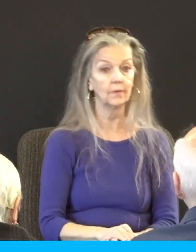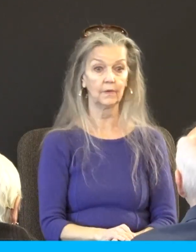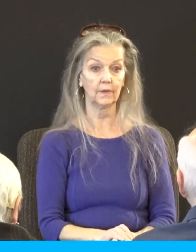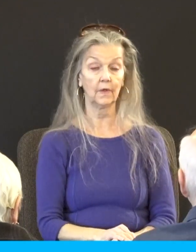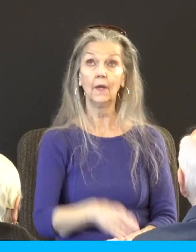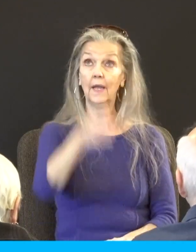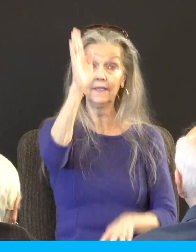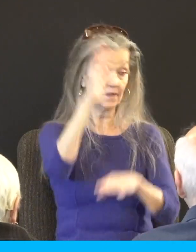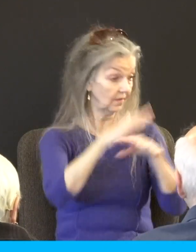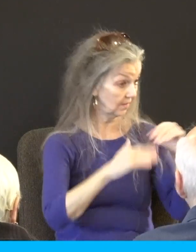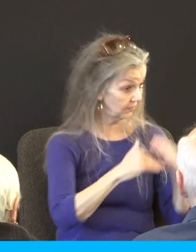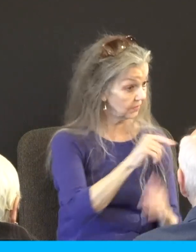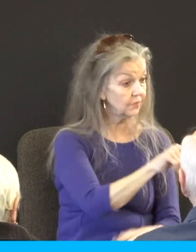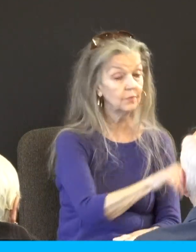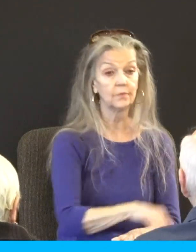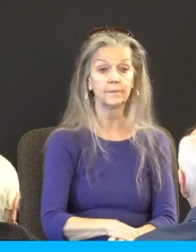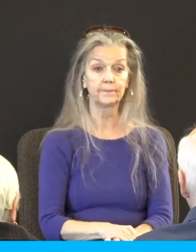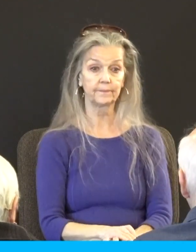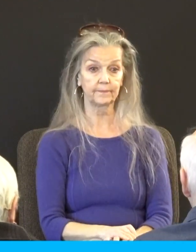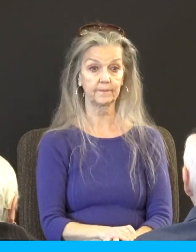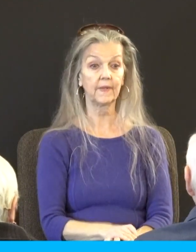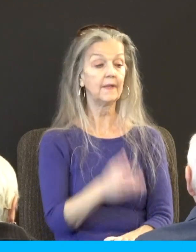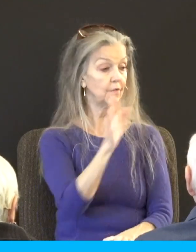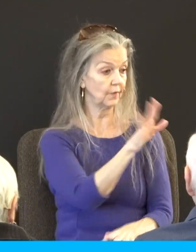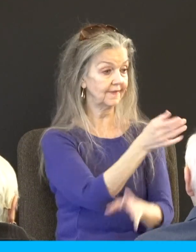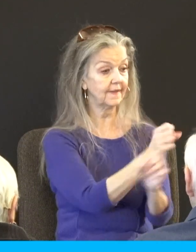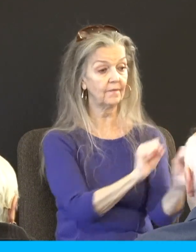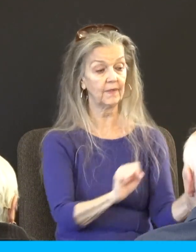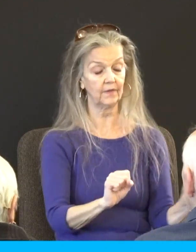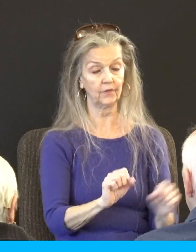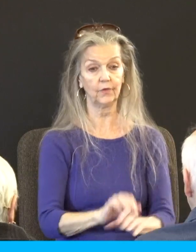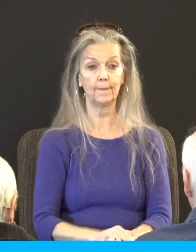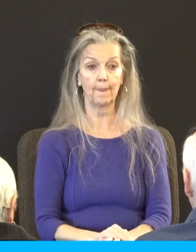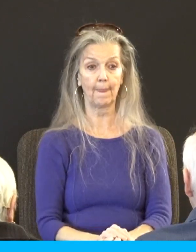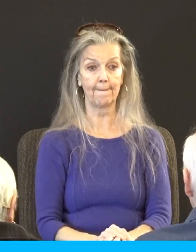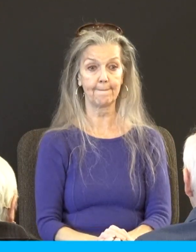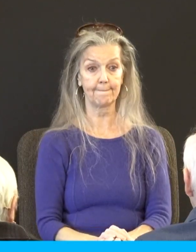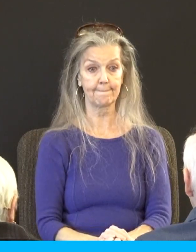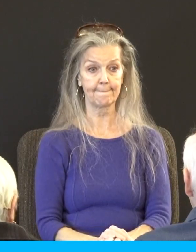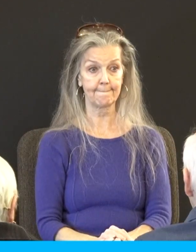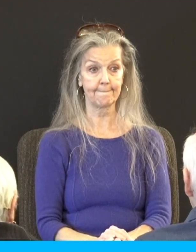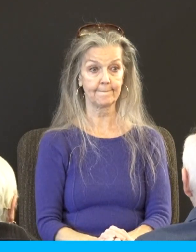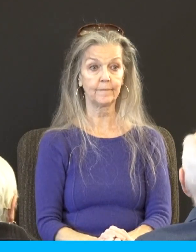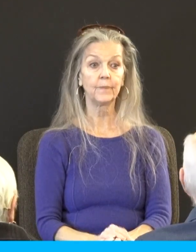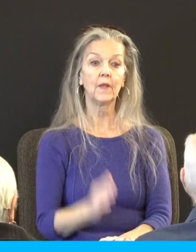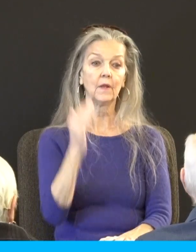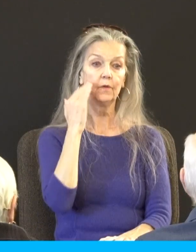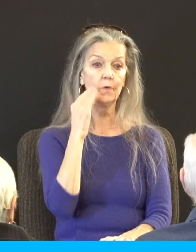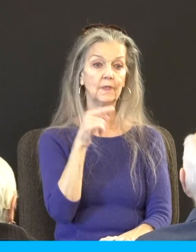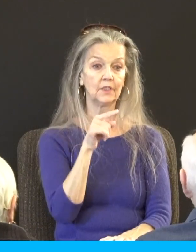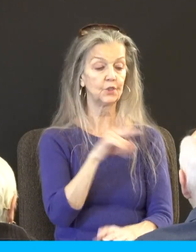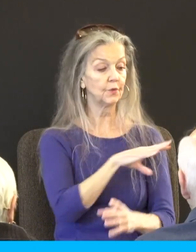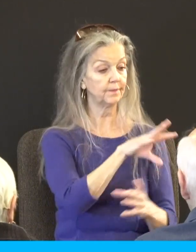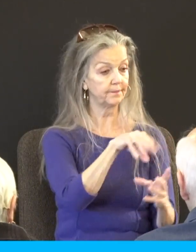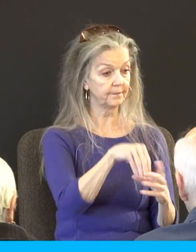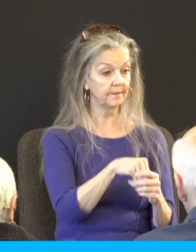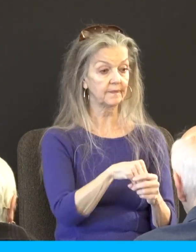is for your consolation and salvation. For our hope of you is steadfast, knowing that as you are partakers of the sufferings this